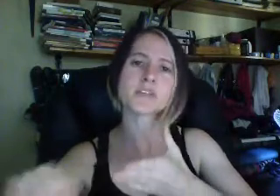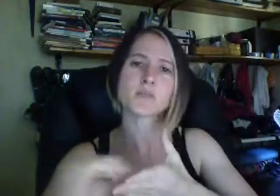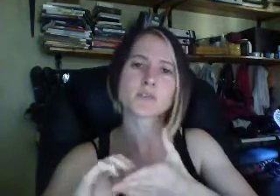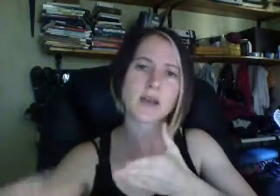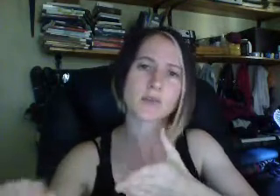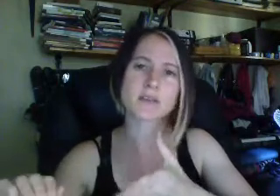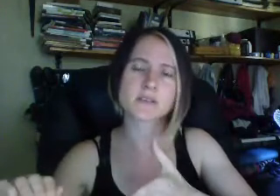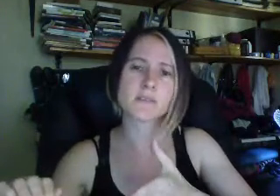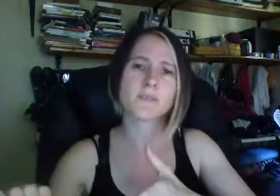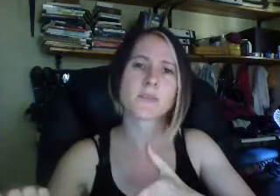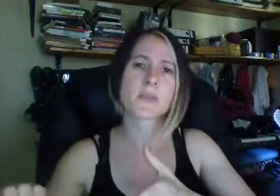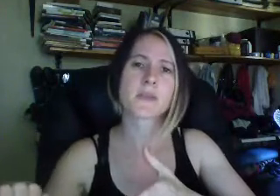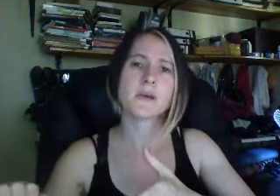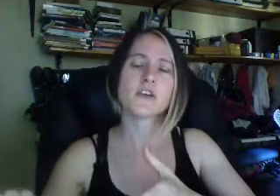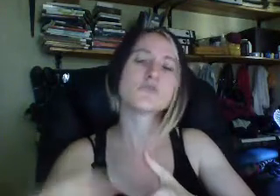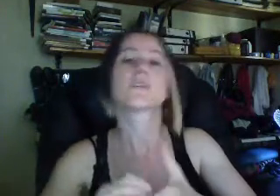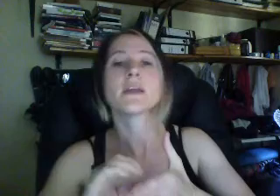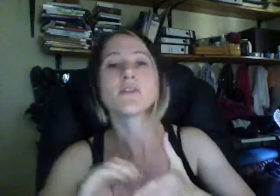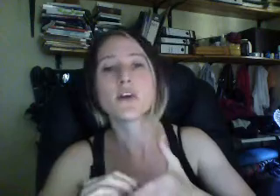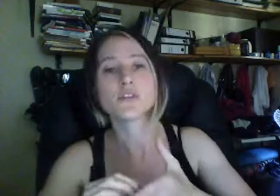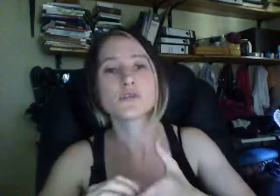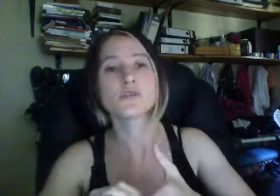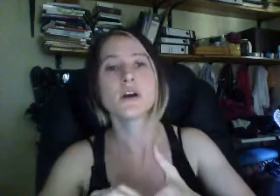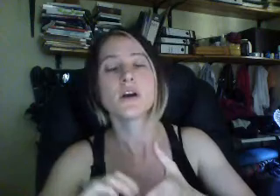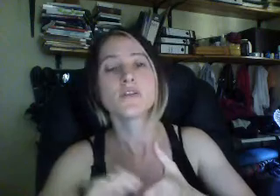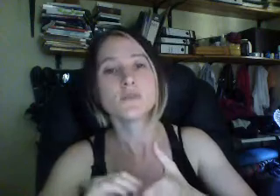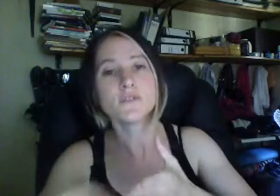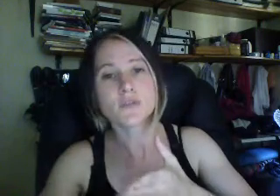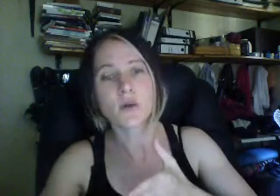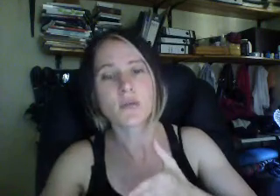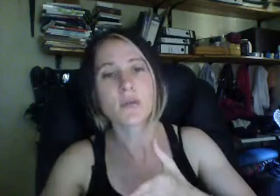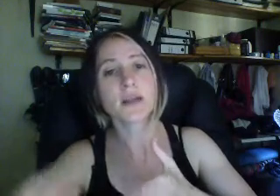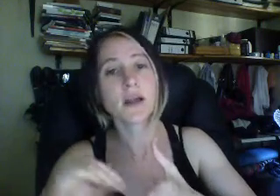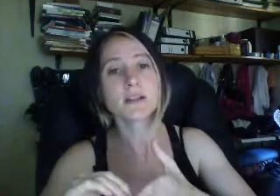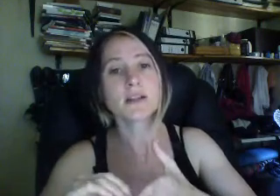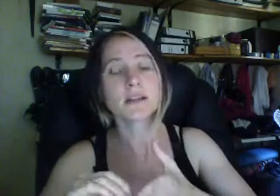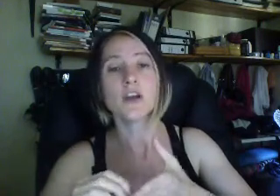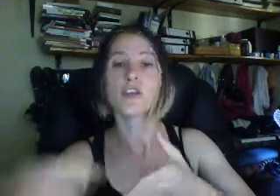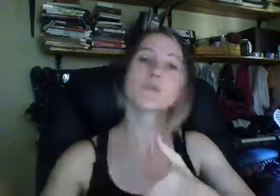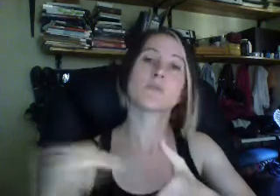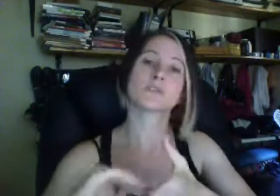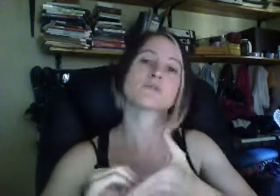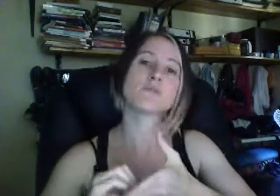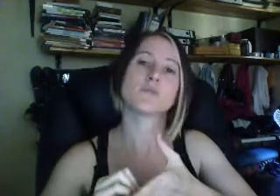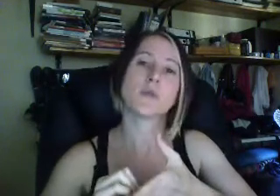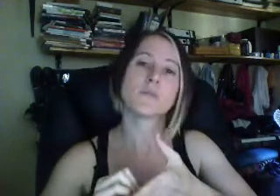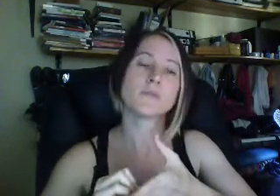principles of capitalism, you're never going to remove this problem. And currently, nobody wants to remove the problem.